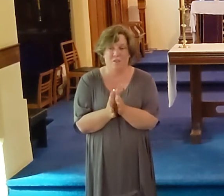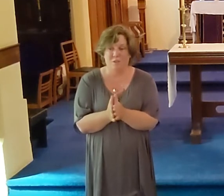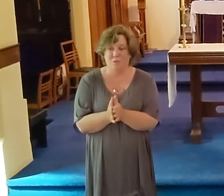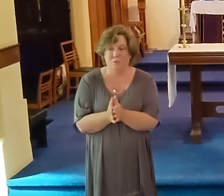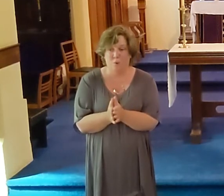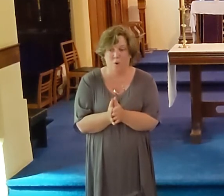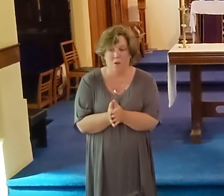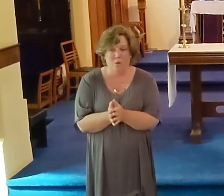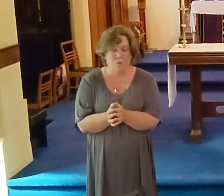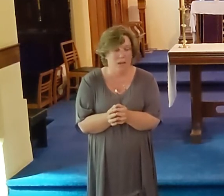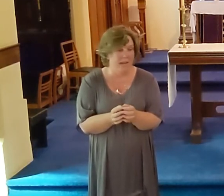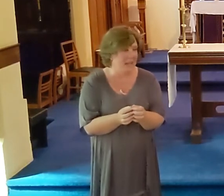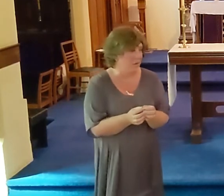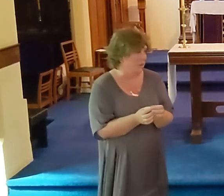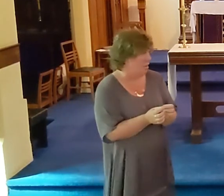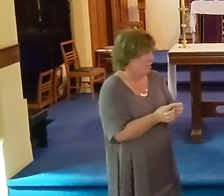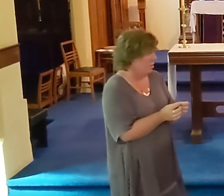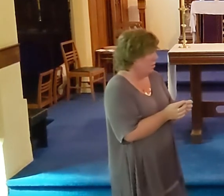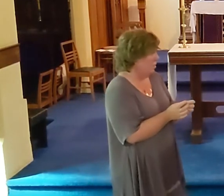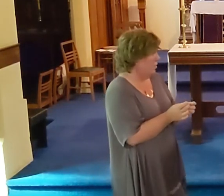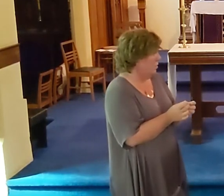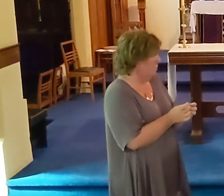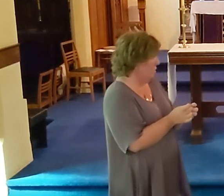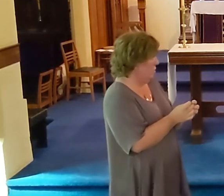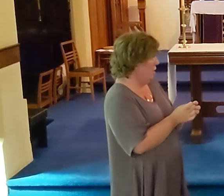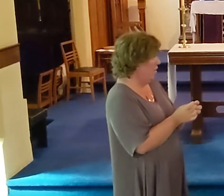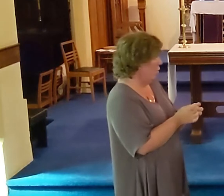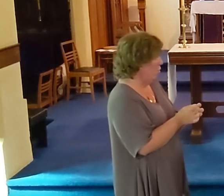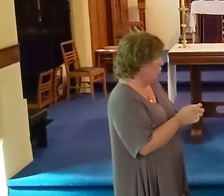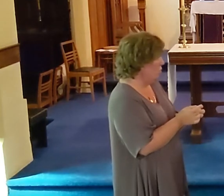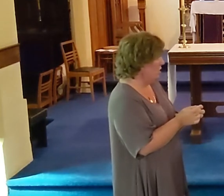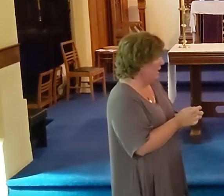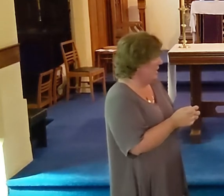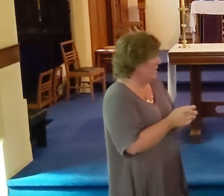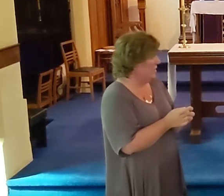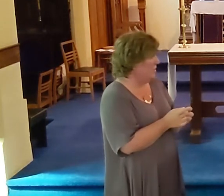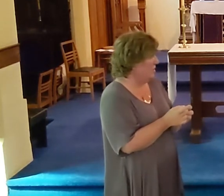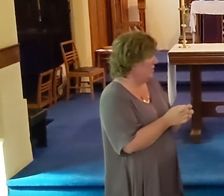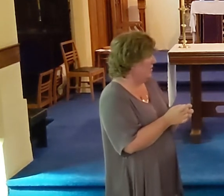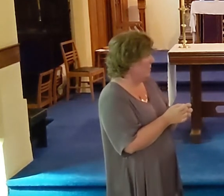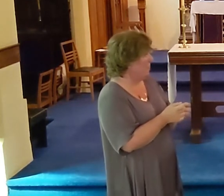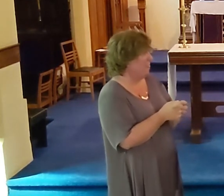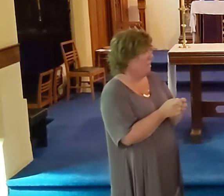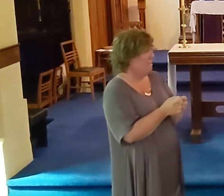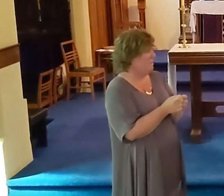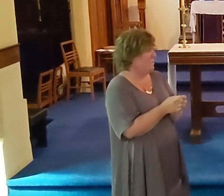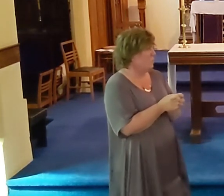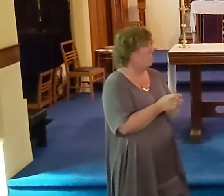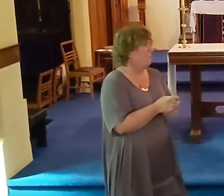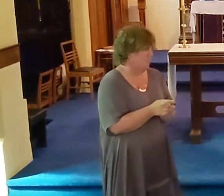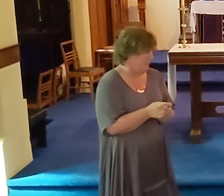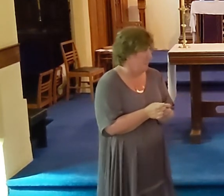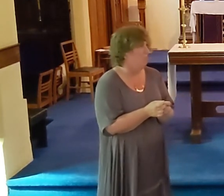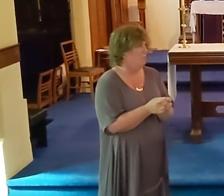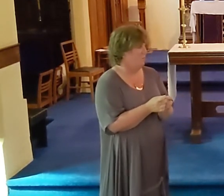the Fairfield Four, who are now quite old. The group's about, probably about 80